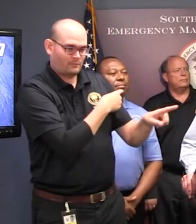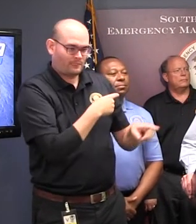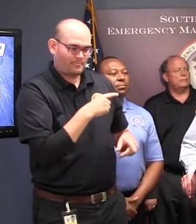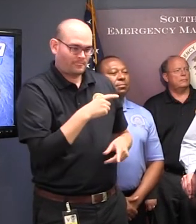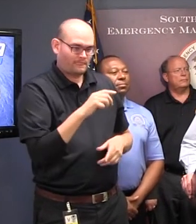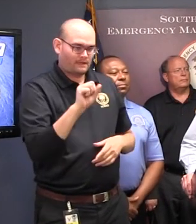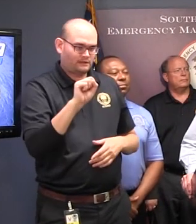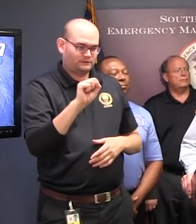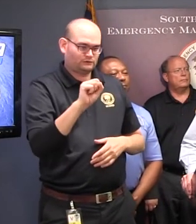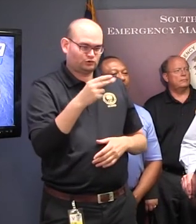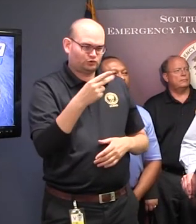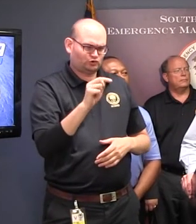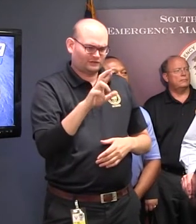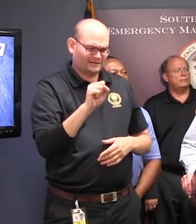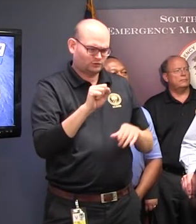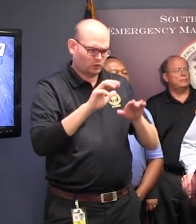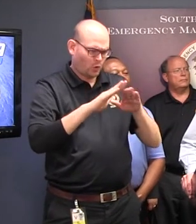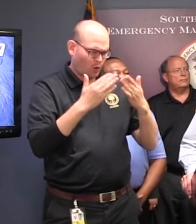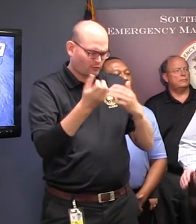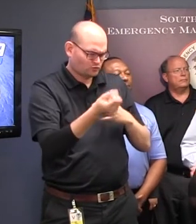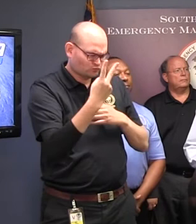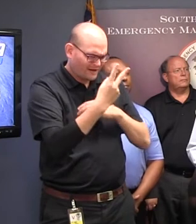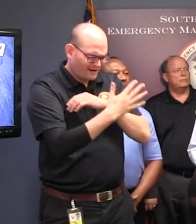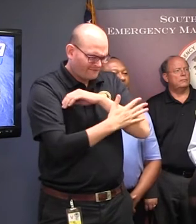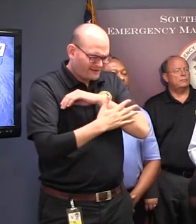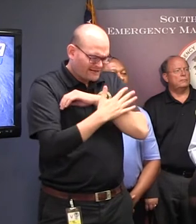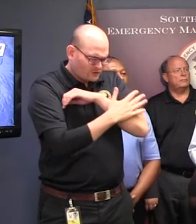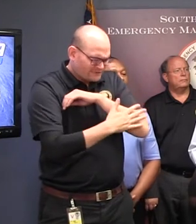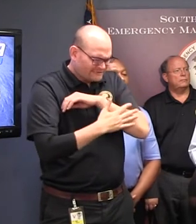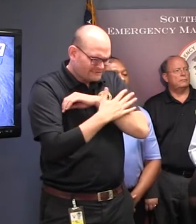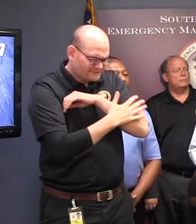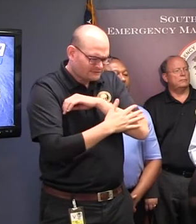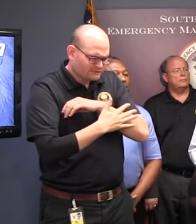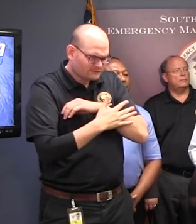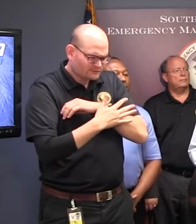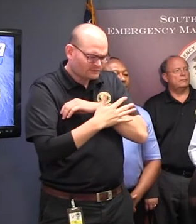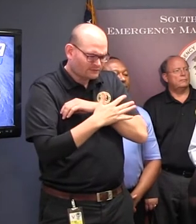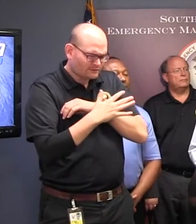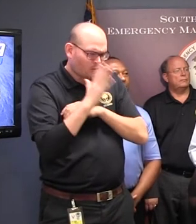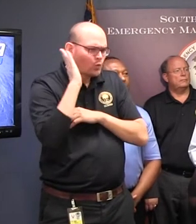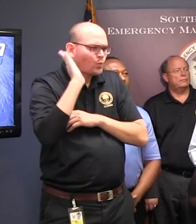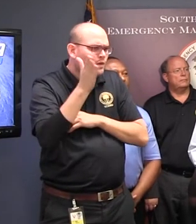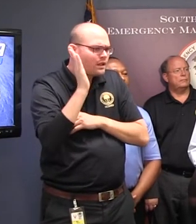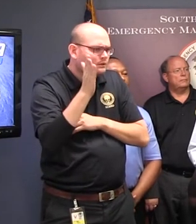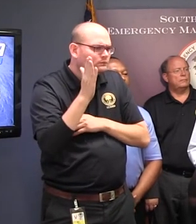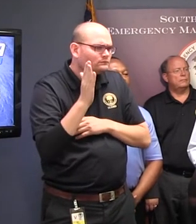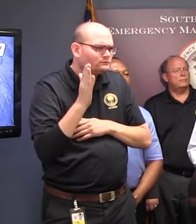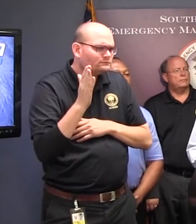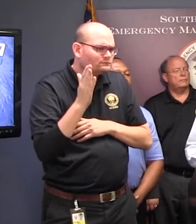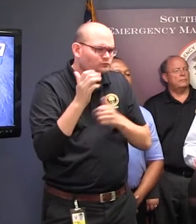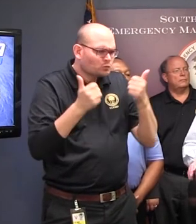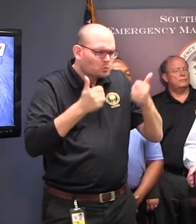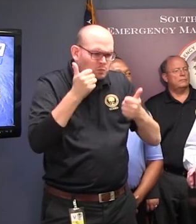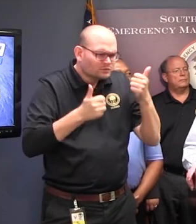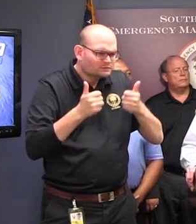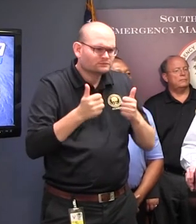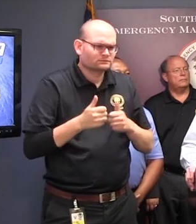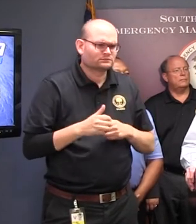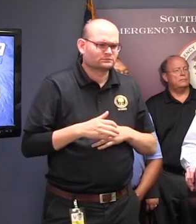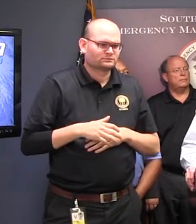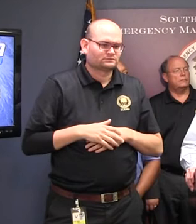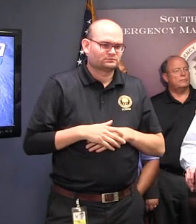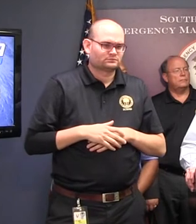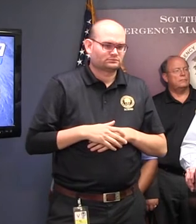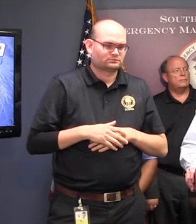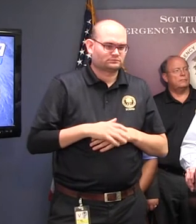in 12 counties, correct? That are on standby to open in 12 counties? That's right. Which counties are those? Those are the ones sort